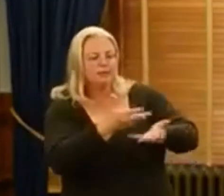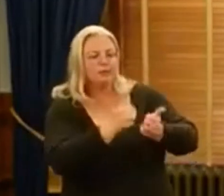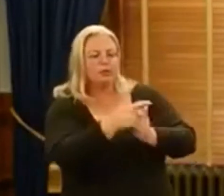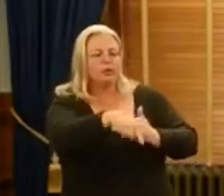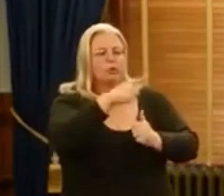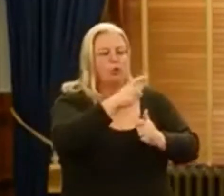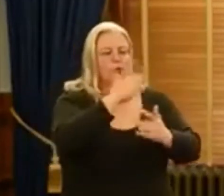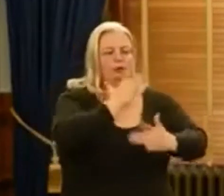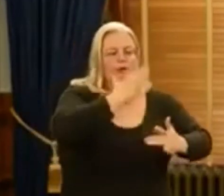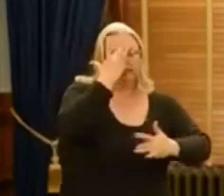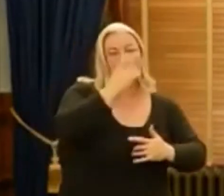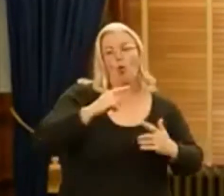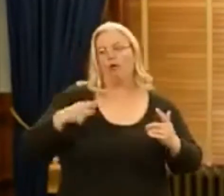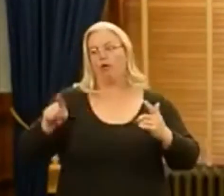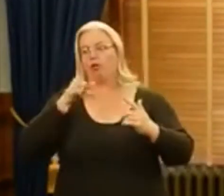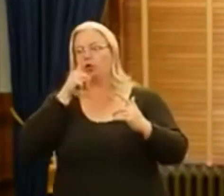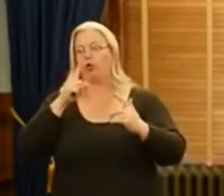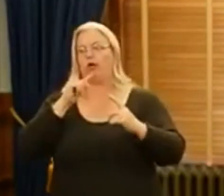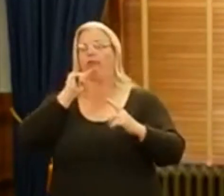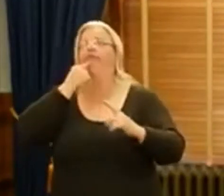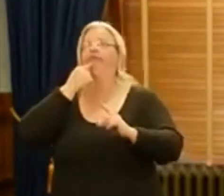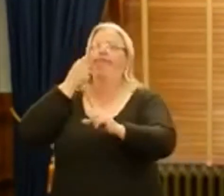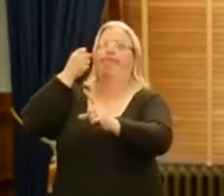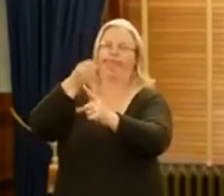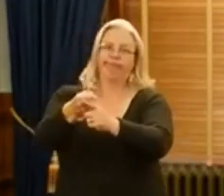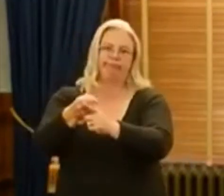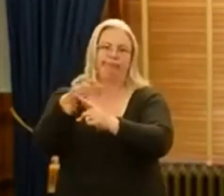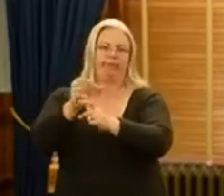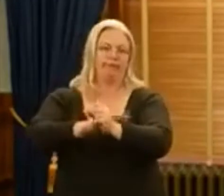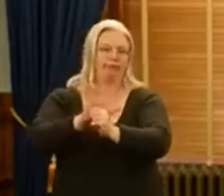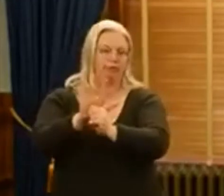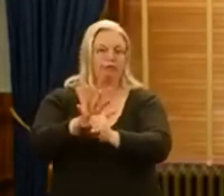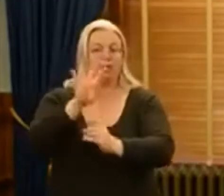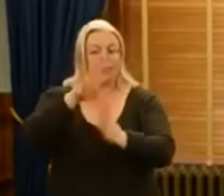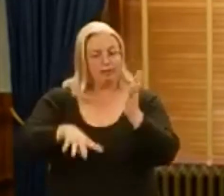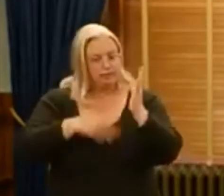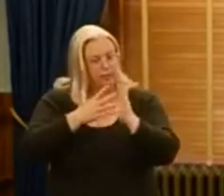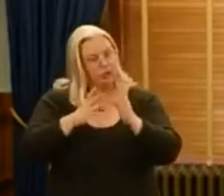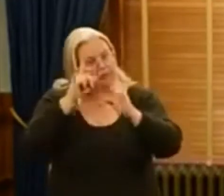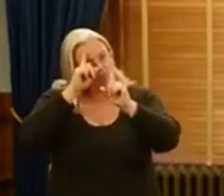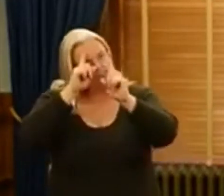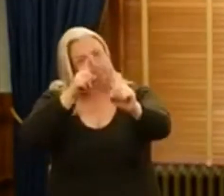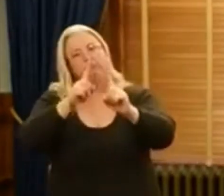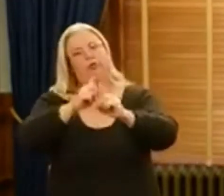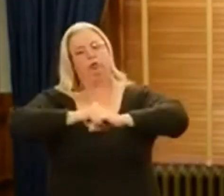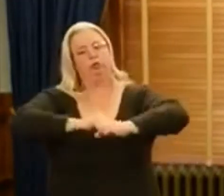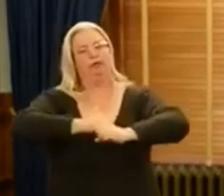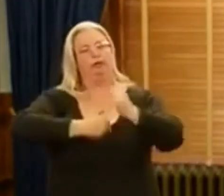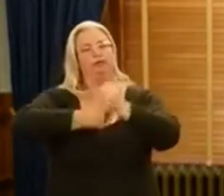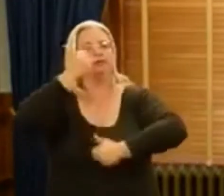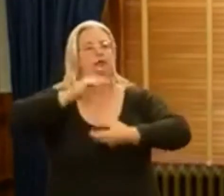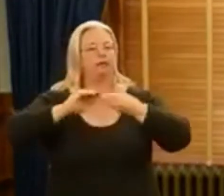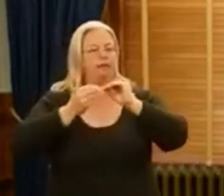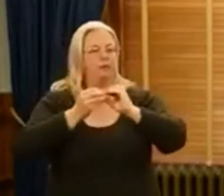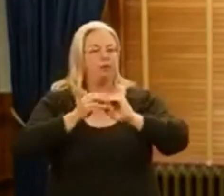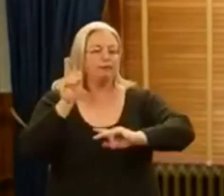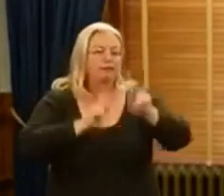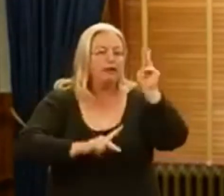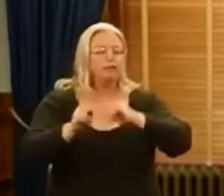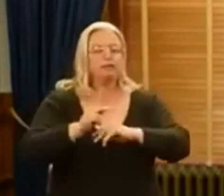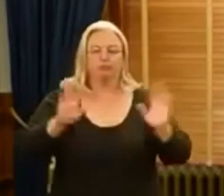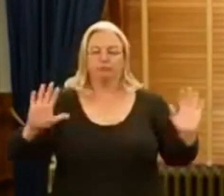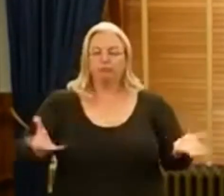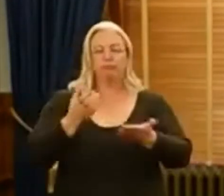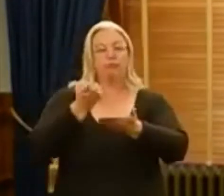those disproportionately affected by the virus. With this schedule, we intend to protect the greatest number of Kansans, foster economic